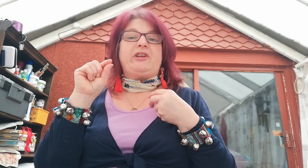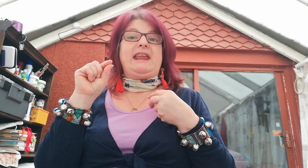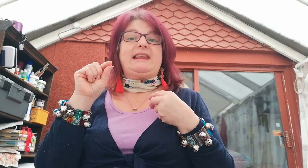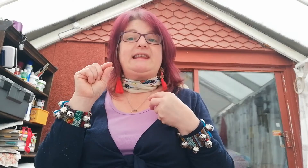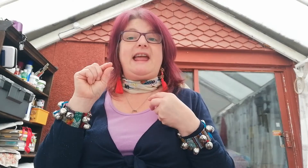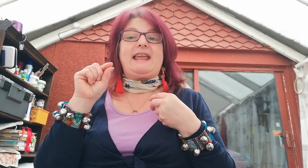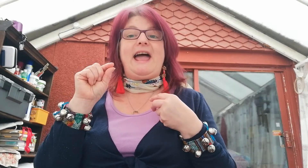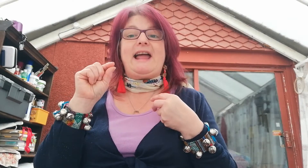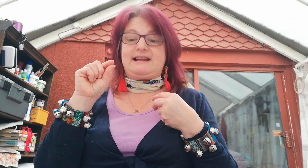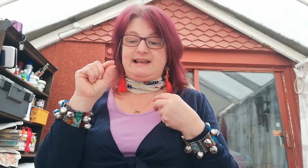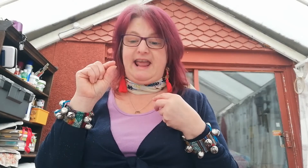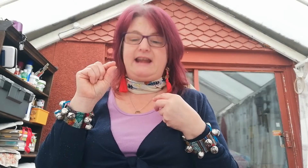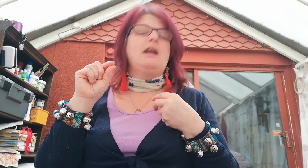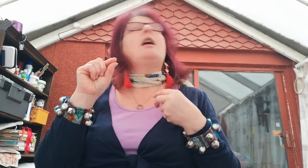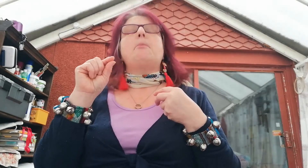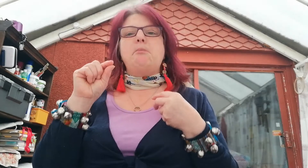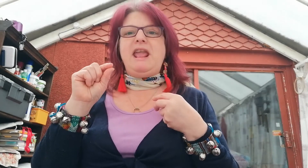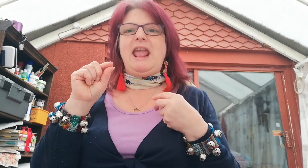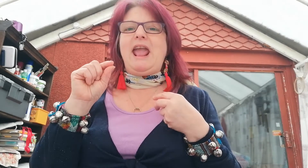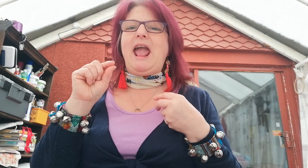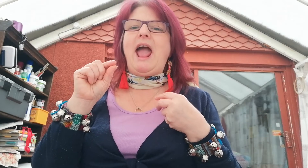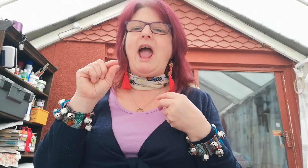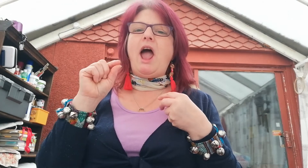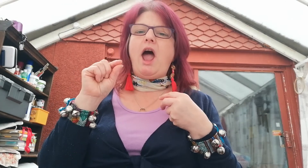Pussycat said, meow! Ow!